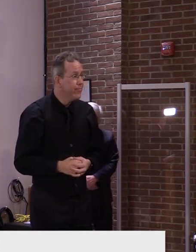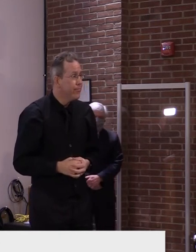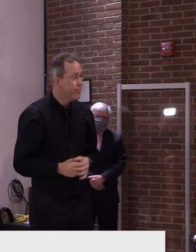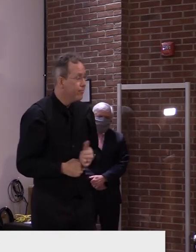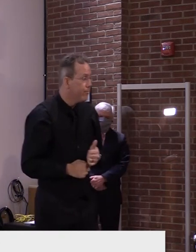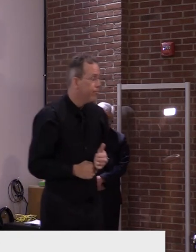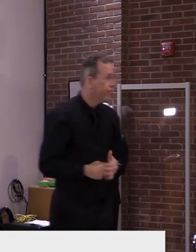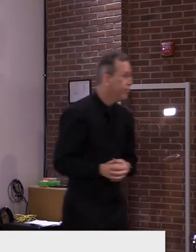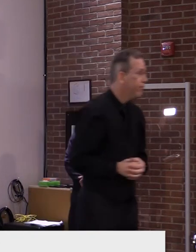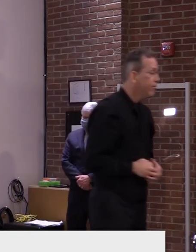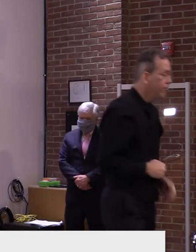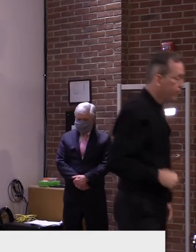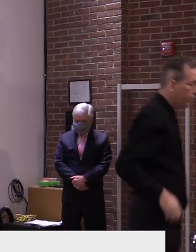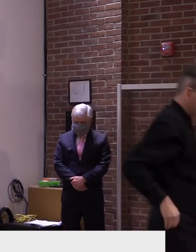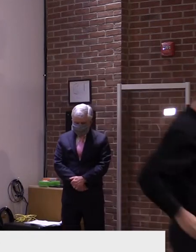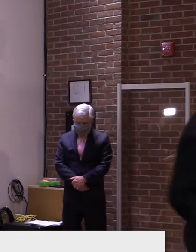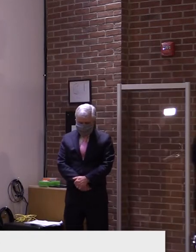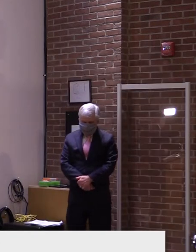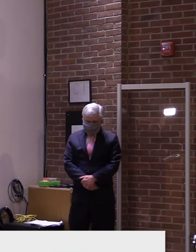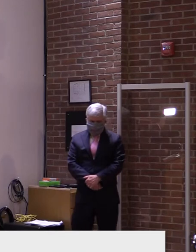Tim, Vermont Business Magazine.